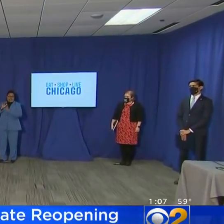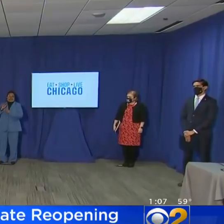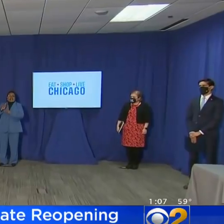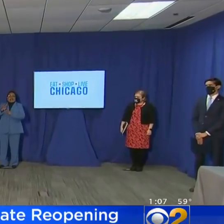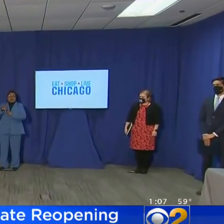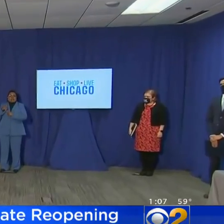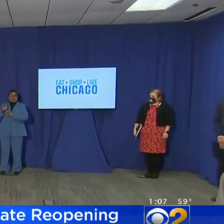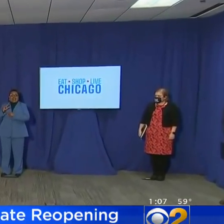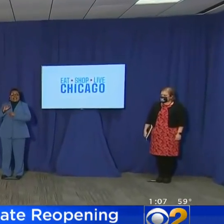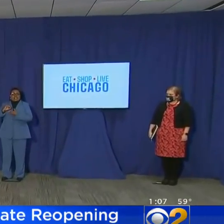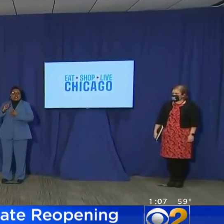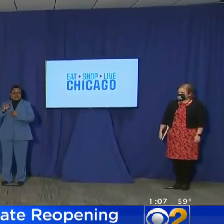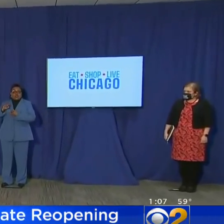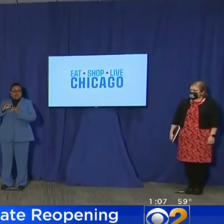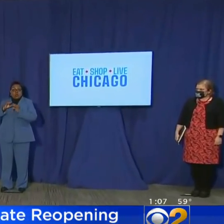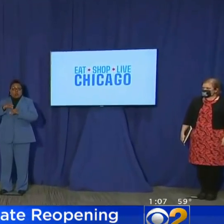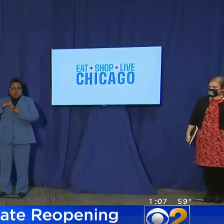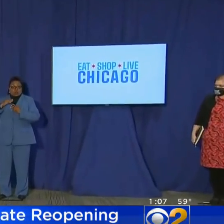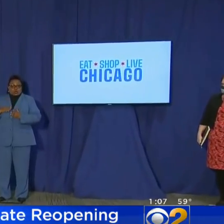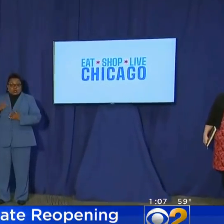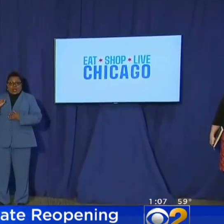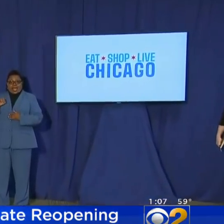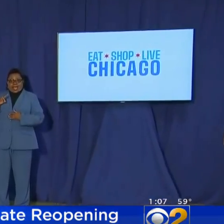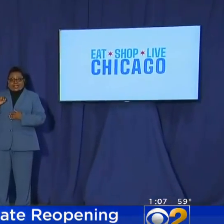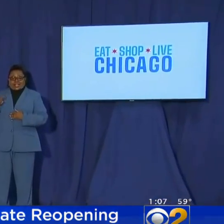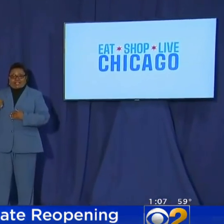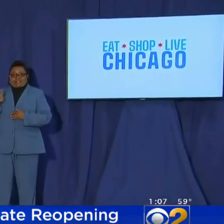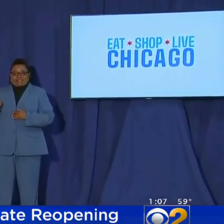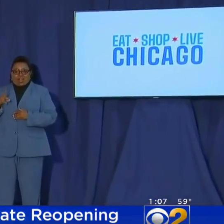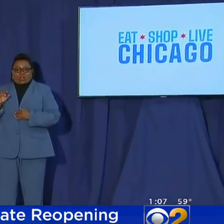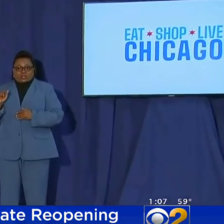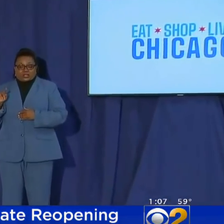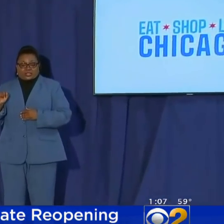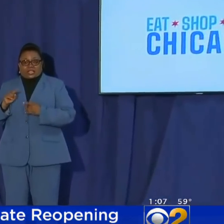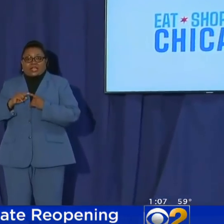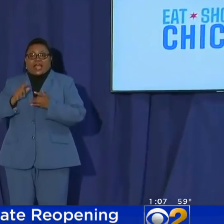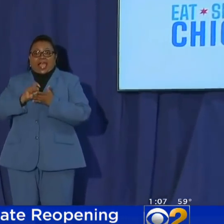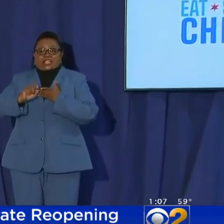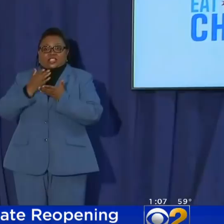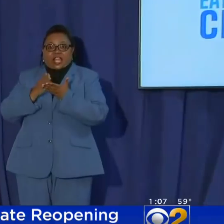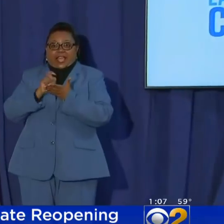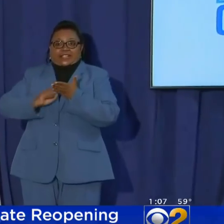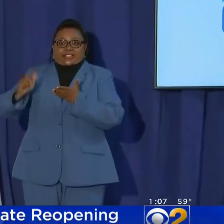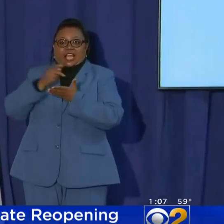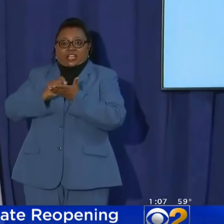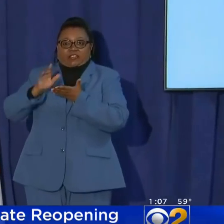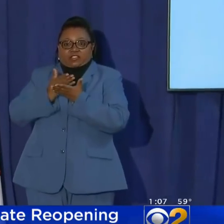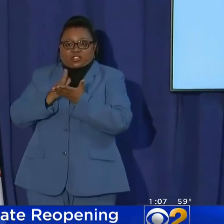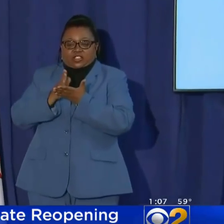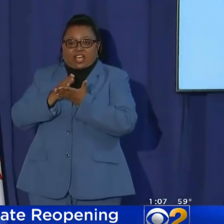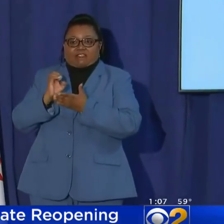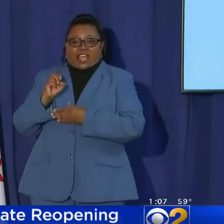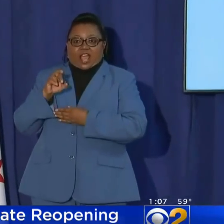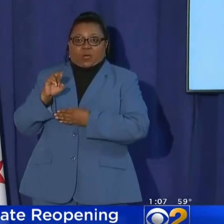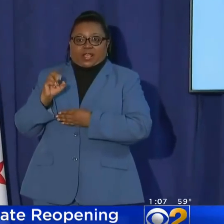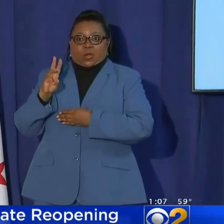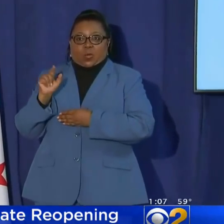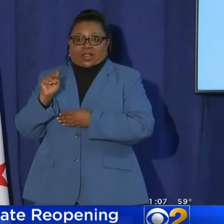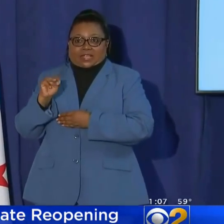Pilates studio owner Abby Phelps, owner and executive chef of Virtue restaurant Eric Williams